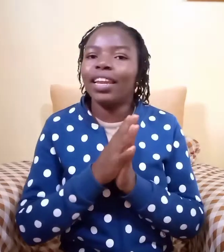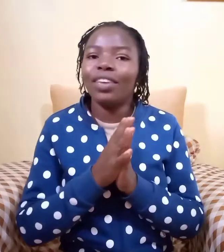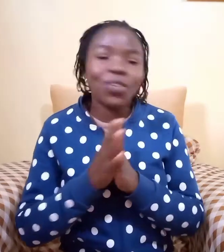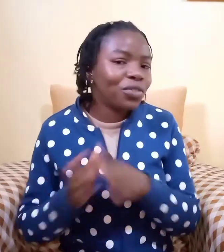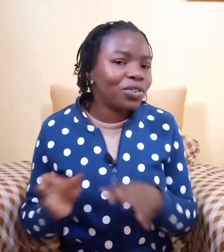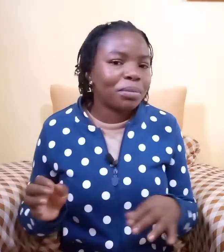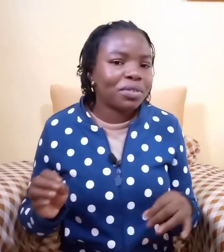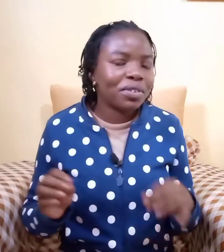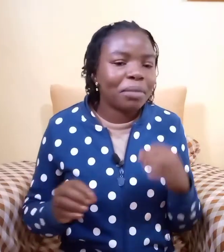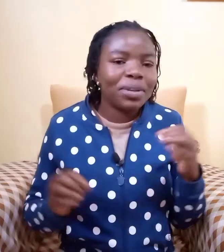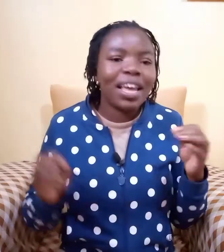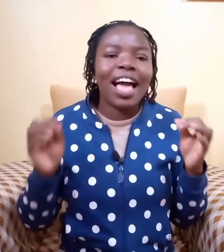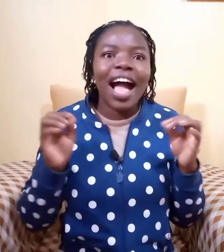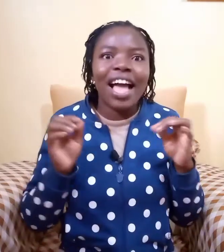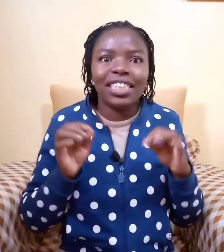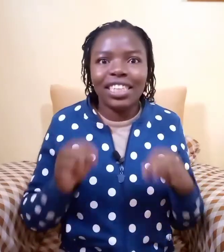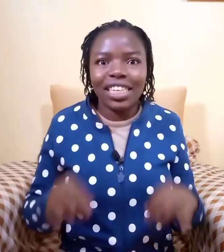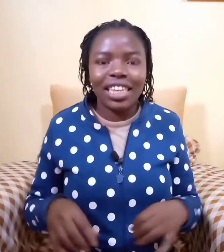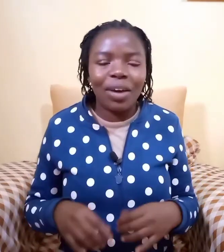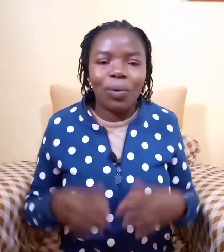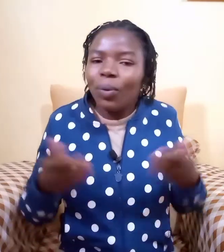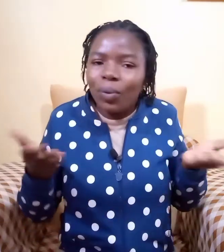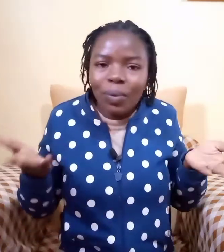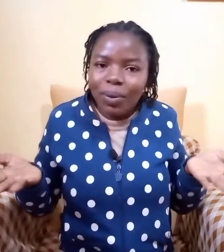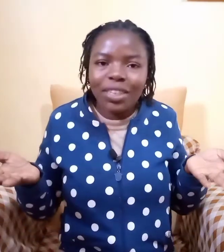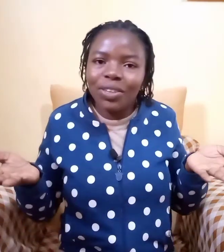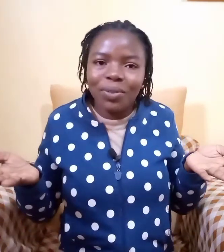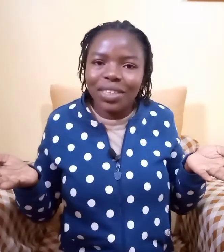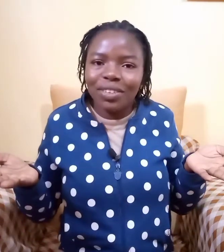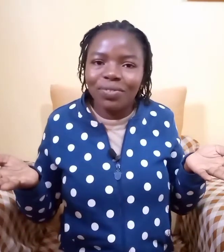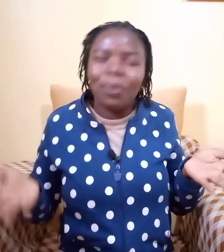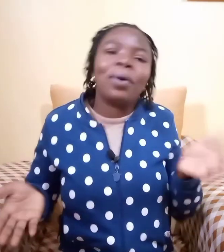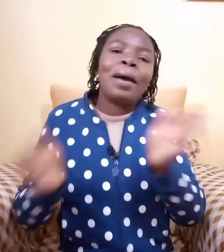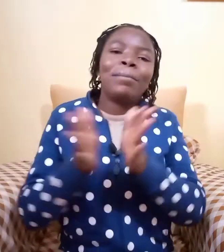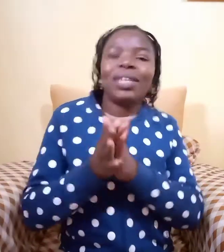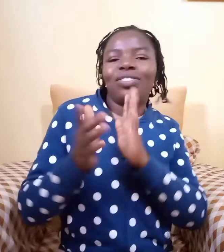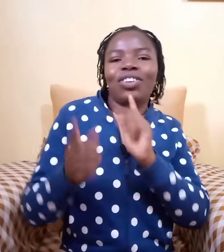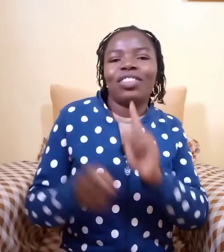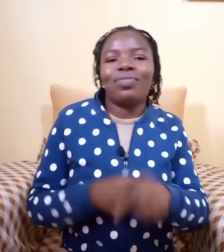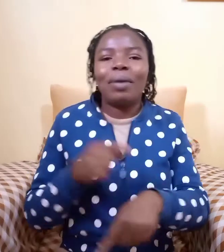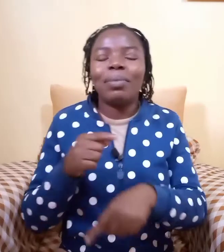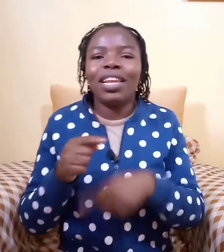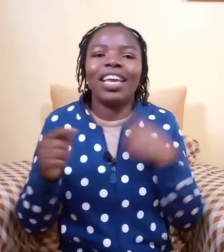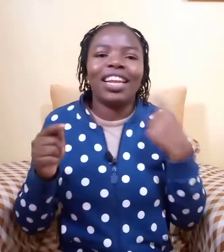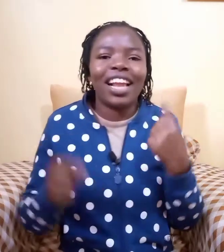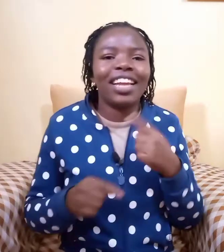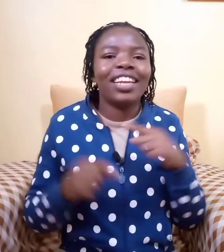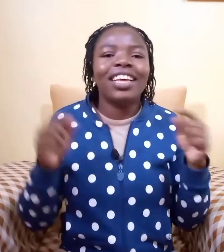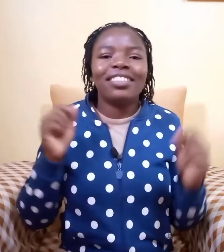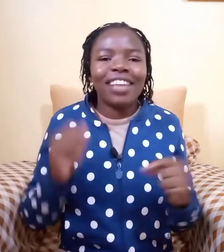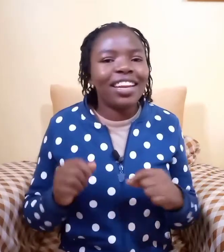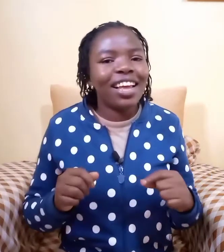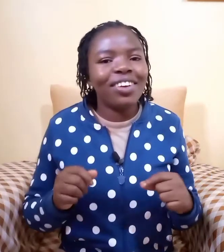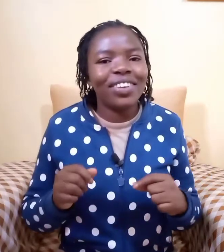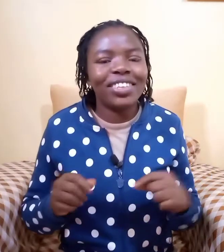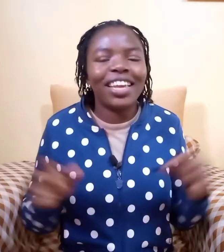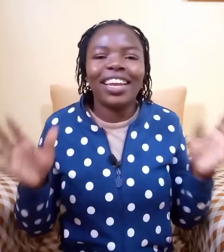if you have not subscribed until now what are you waiting for please join the family and learn sign language and